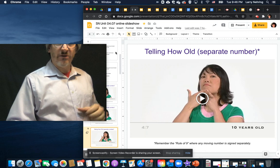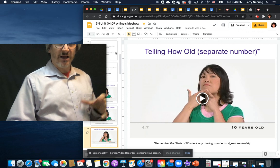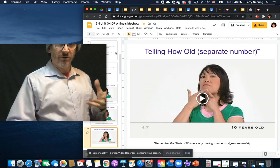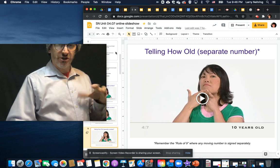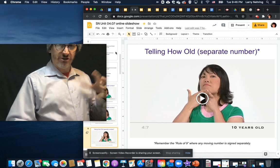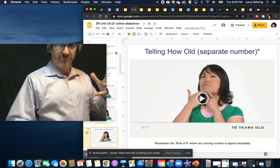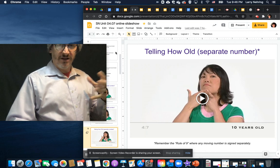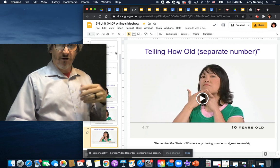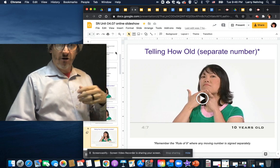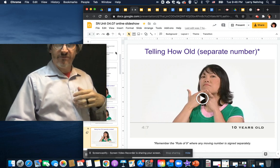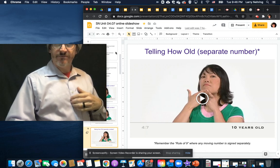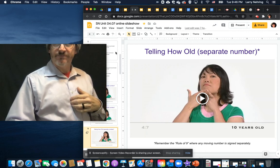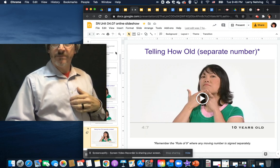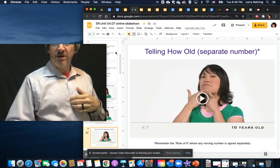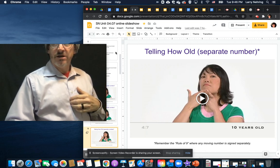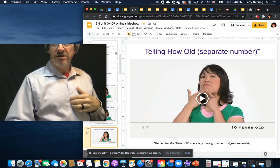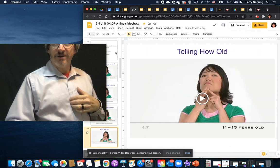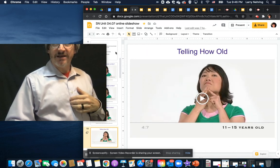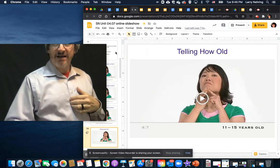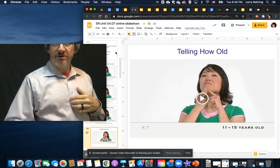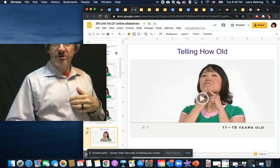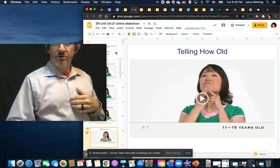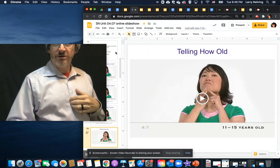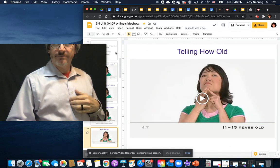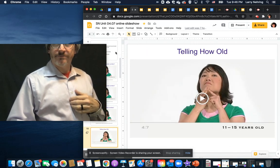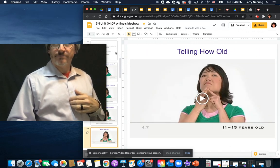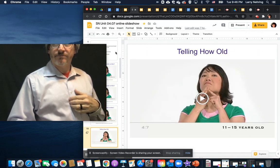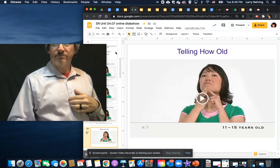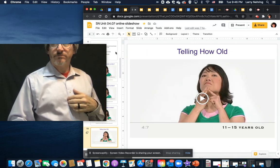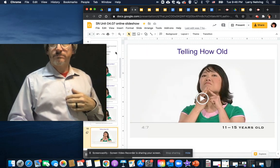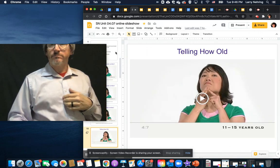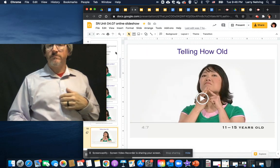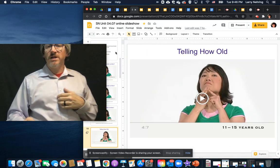It's how language evolved. So we got ten years old.